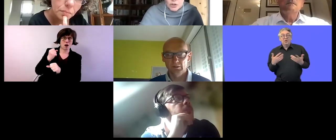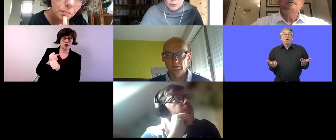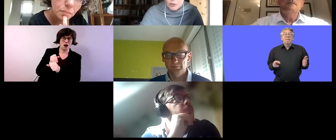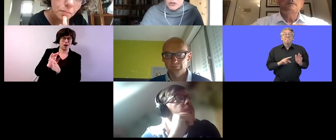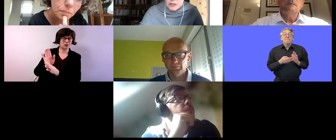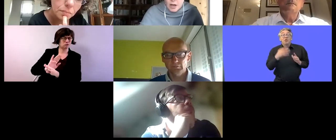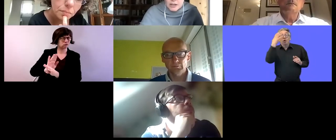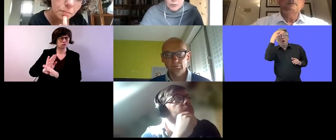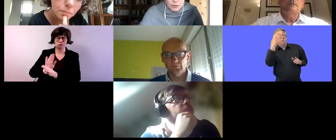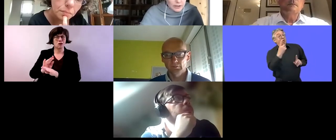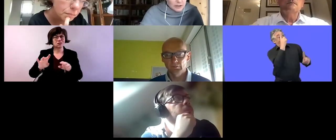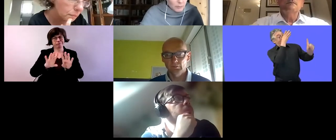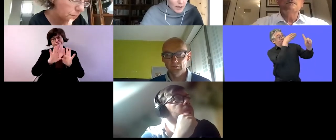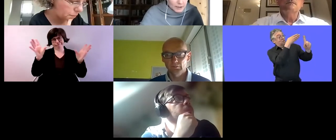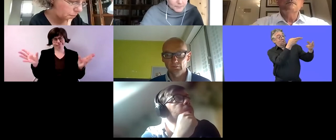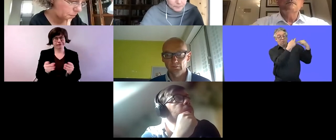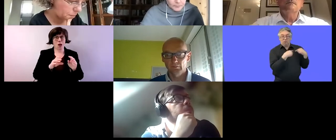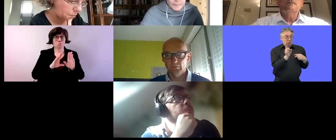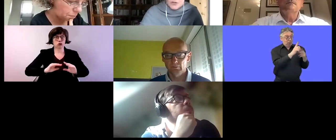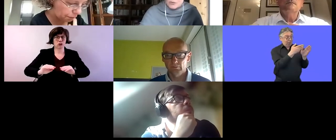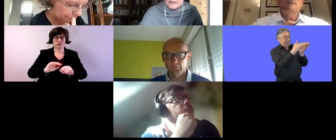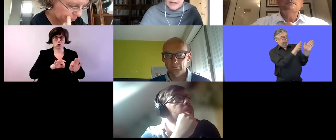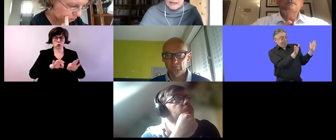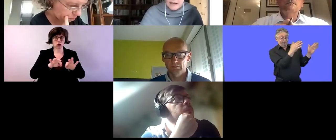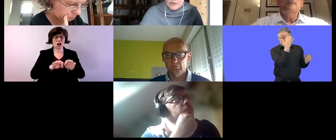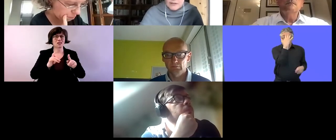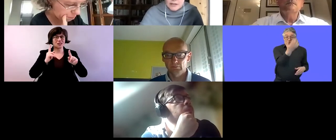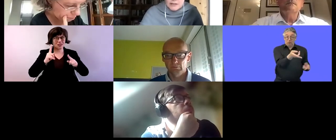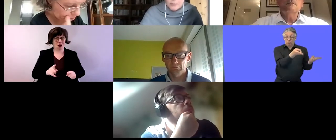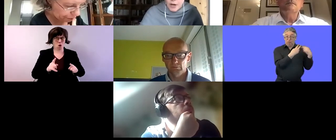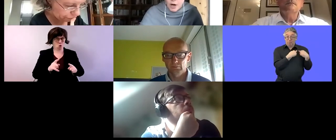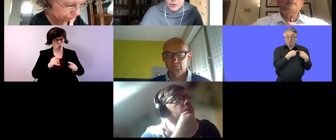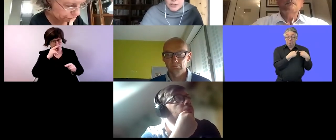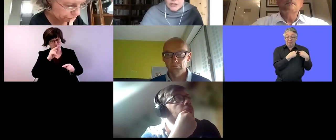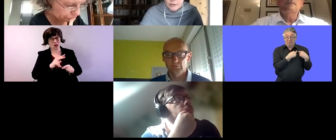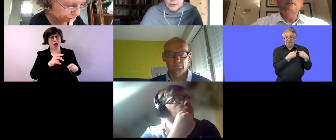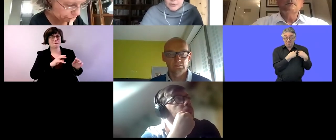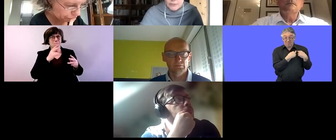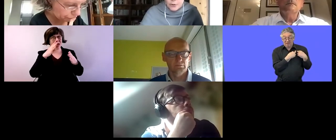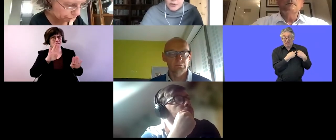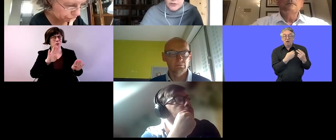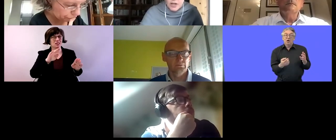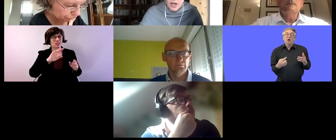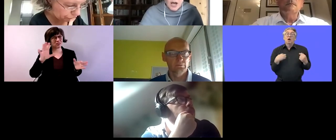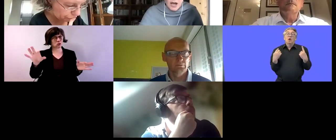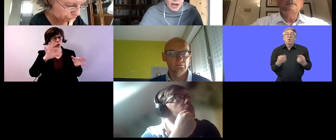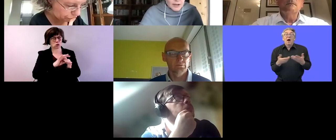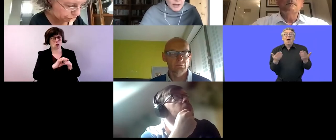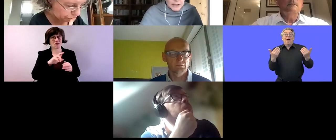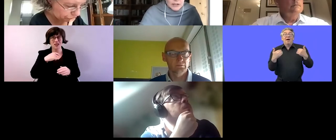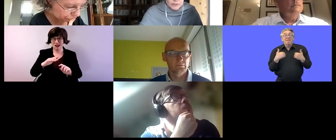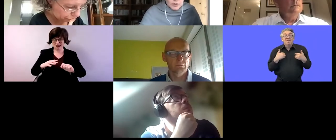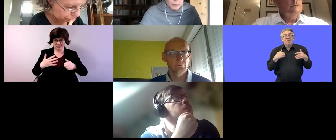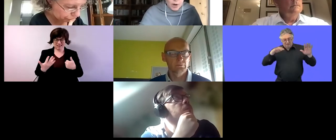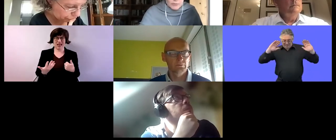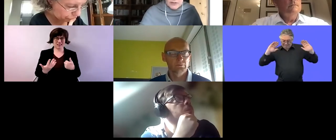strategy was designed with that in mind so it sets out six priority areas of focus uh and